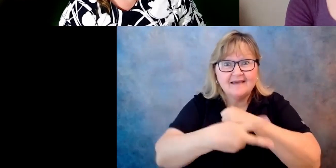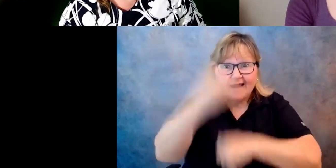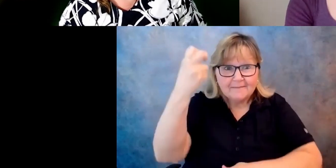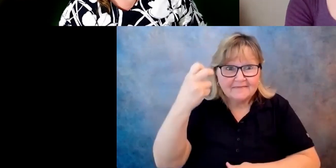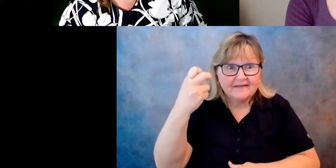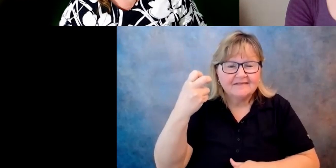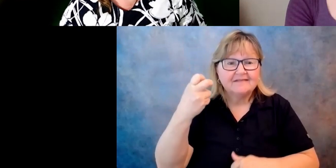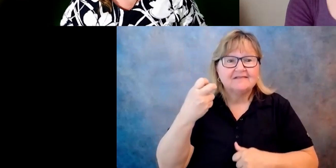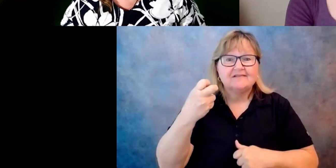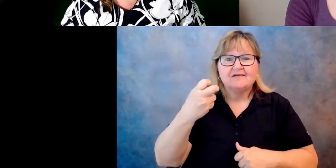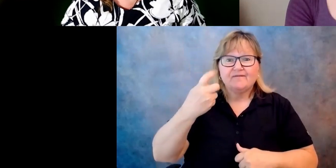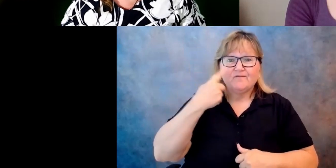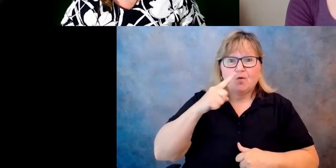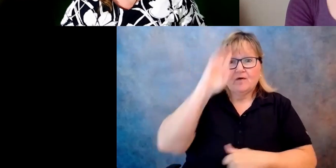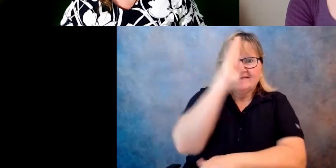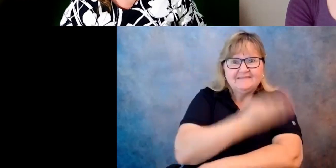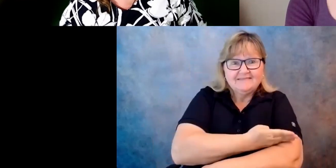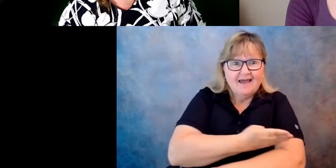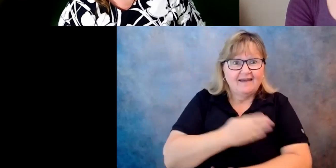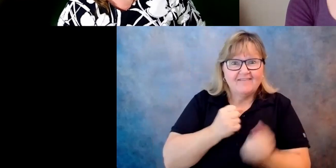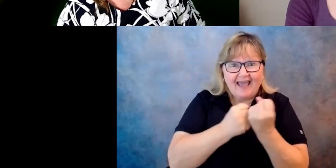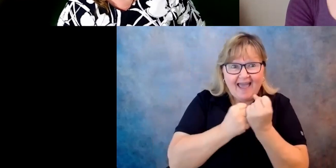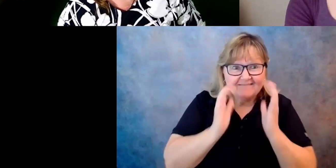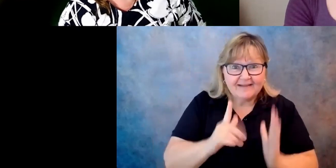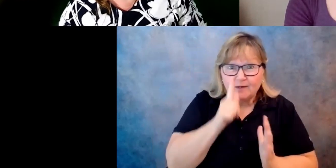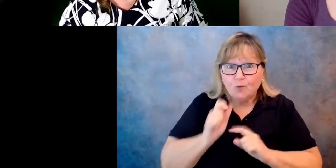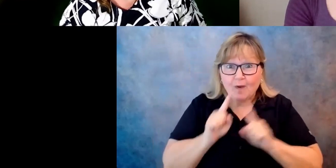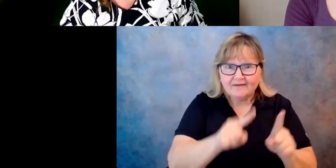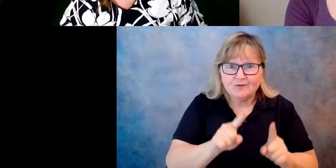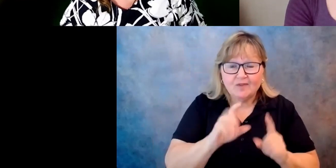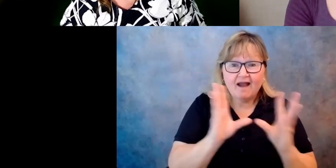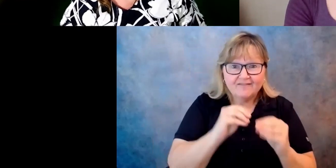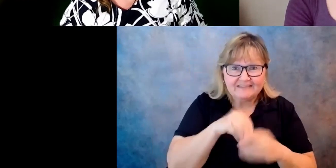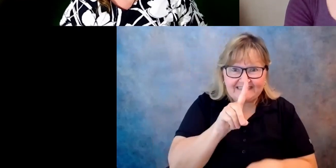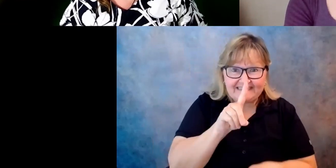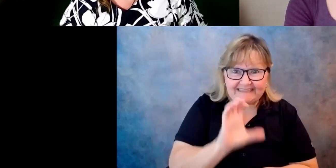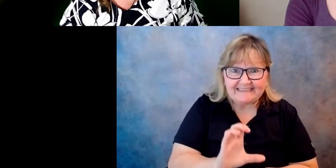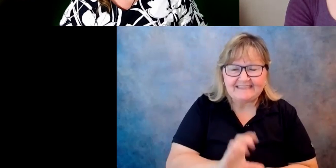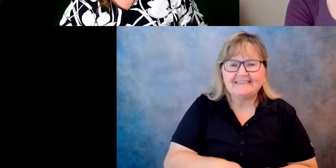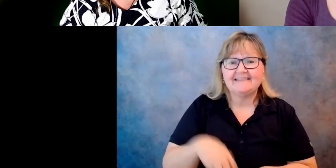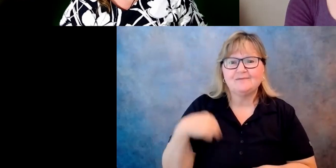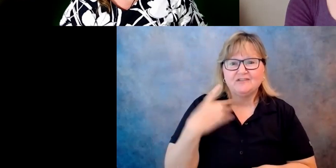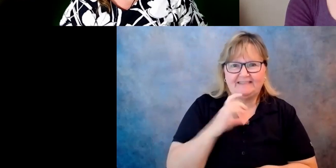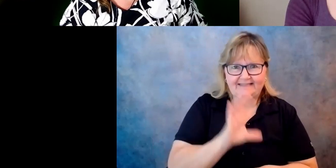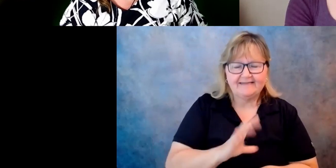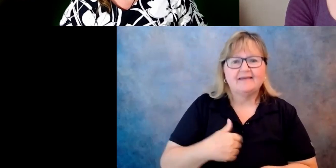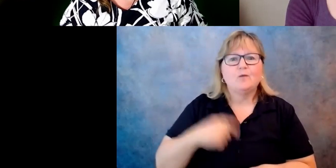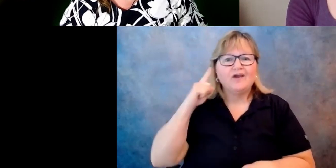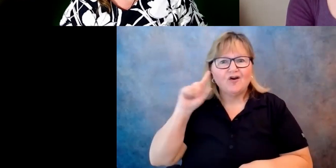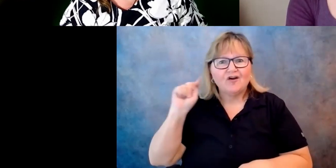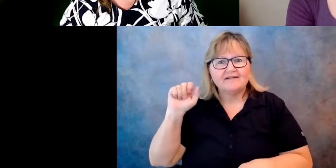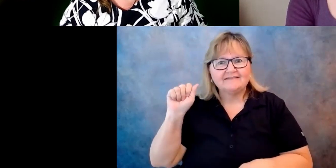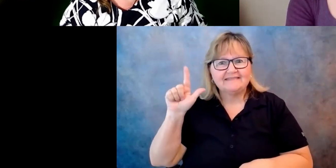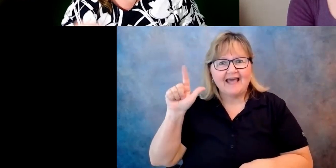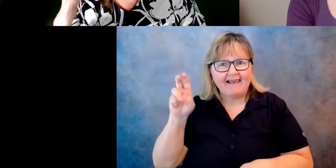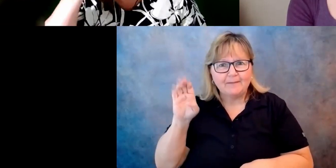of an advocate that attended the, the, the, conference in DC. Um, we heard about the Taliban and throwing a